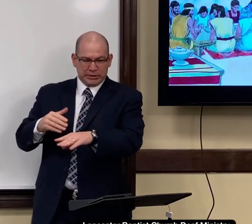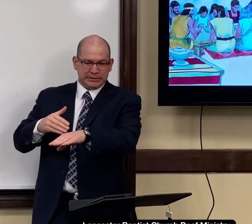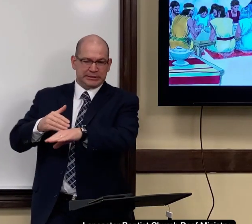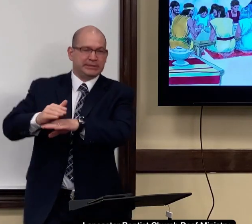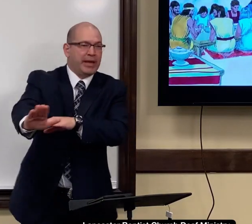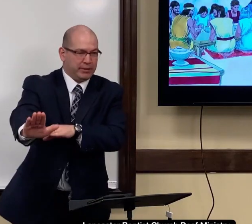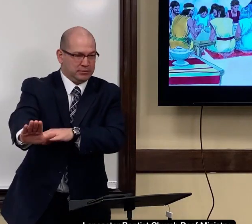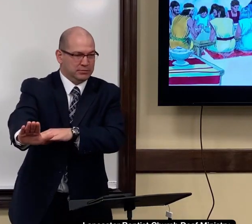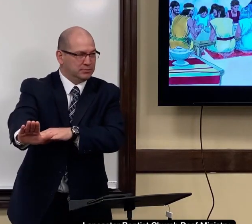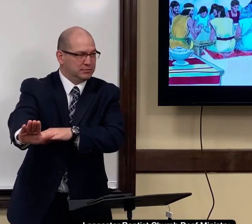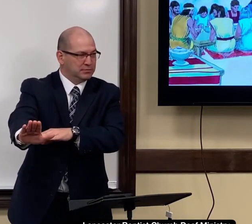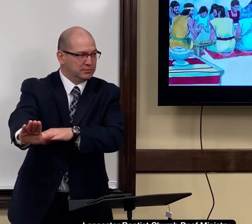Why do we send missionaries?